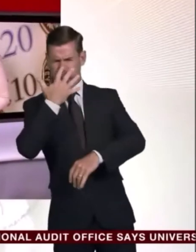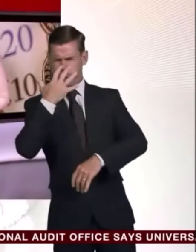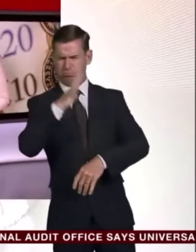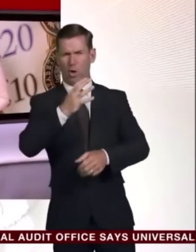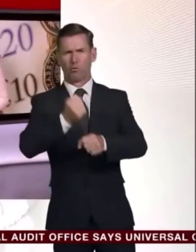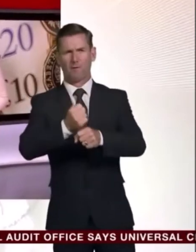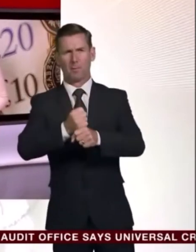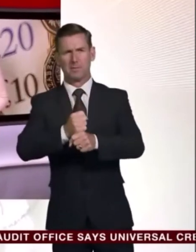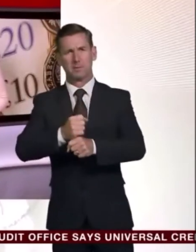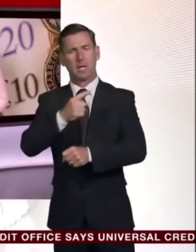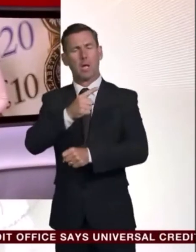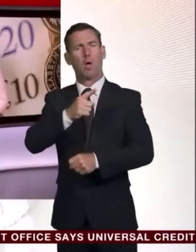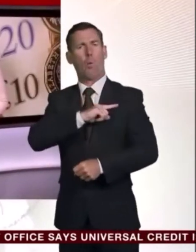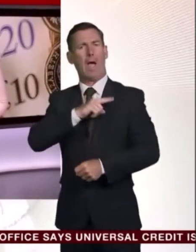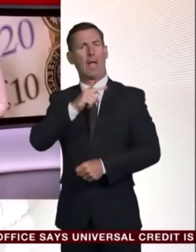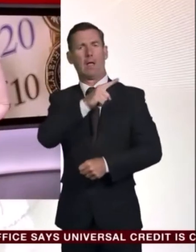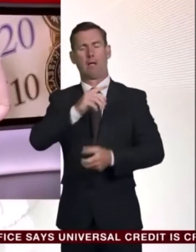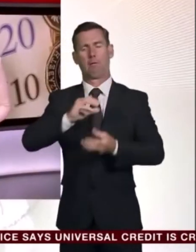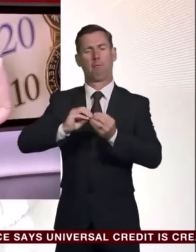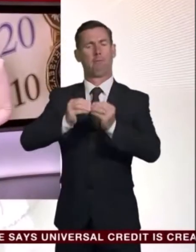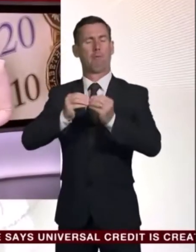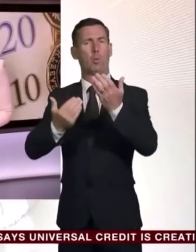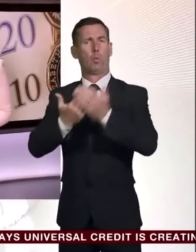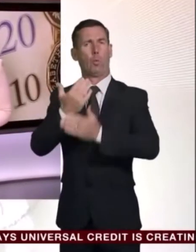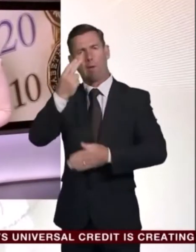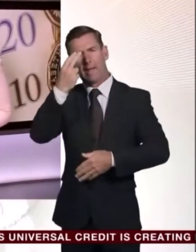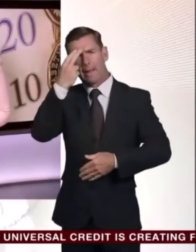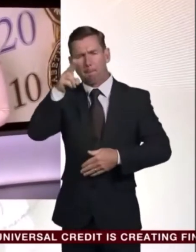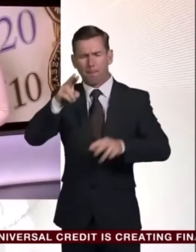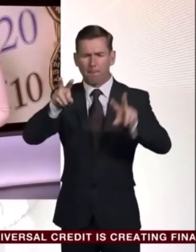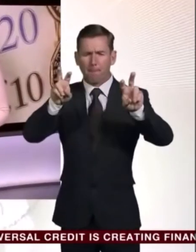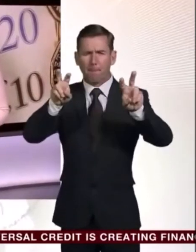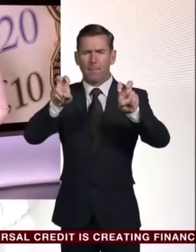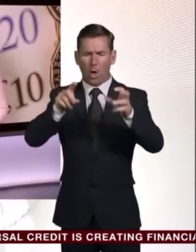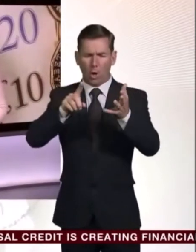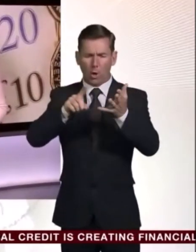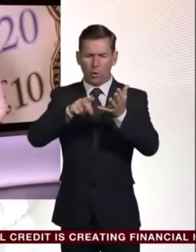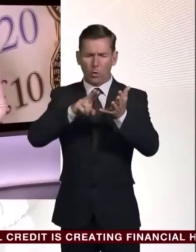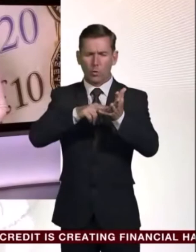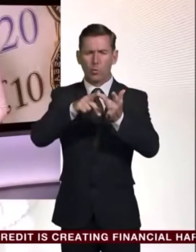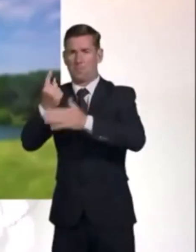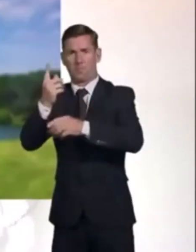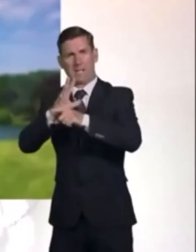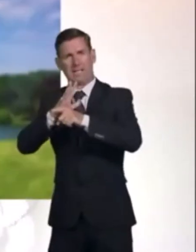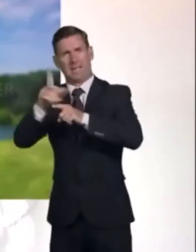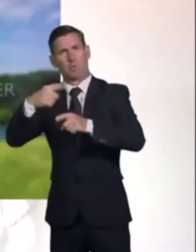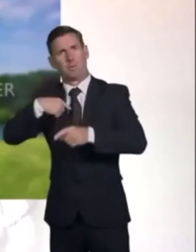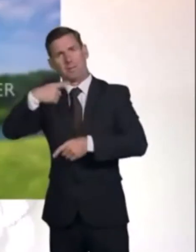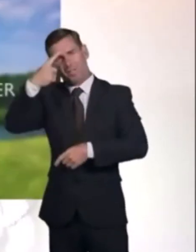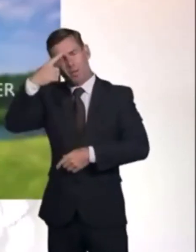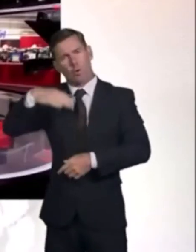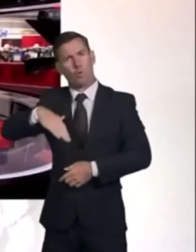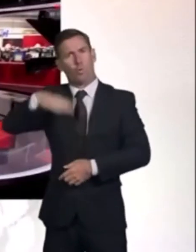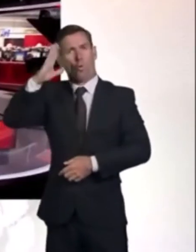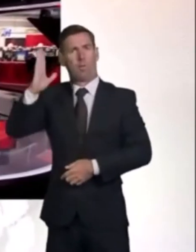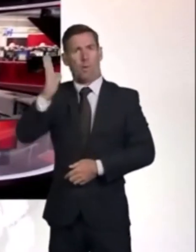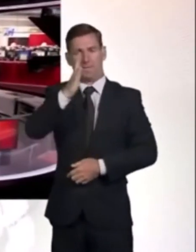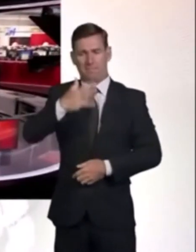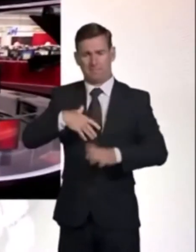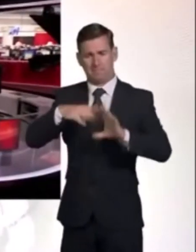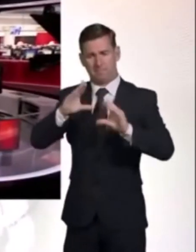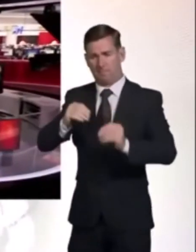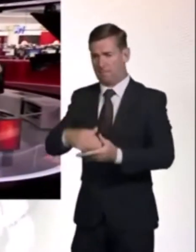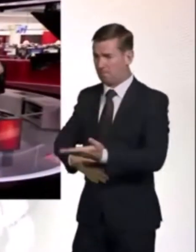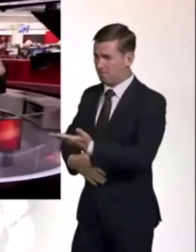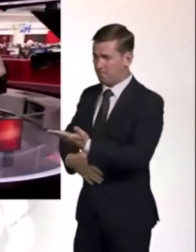reform universal credit. The National Audit Office said the policy could prove more expensive than the south and the west. Kate. Thank